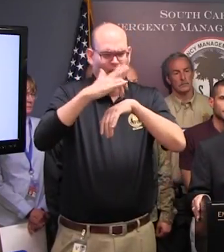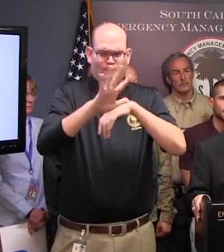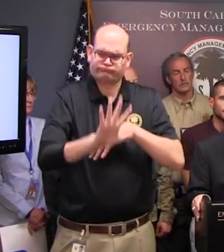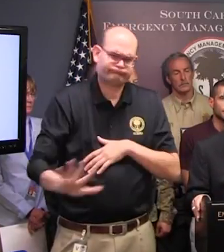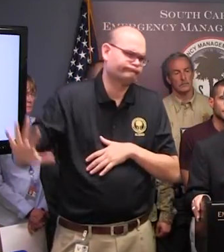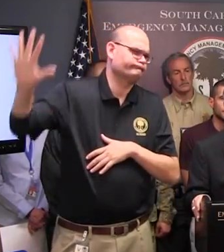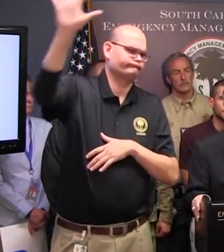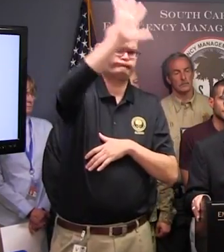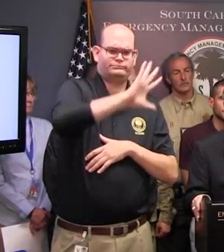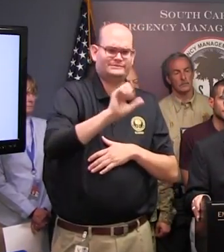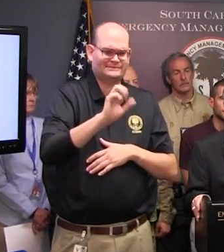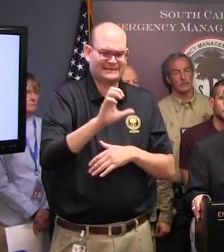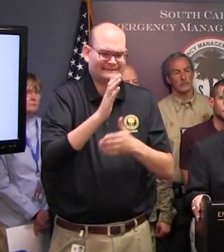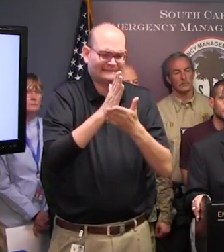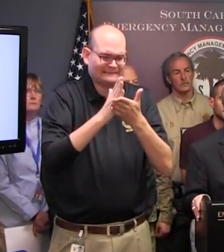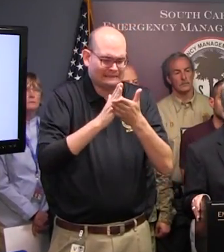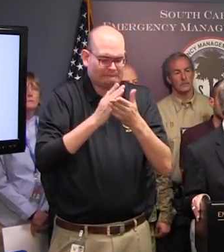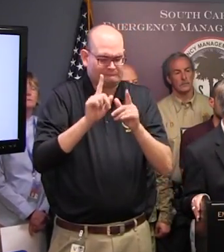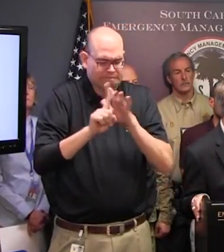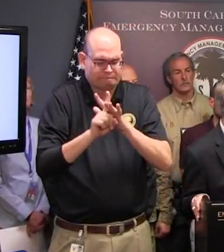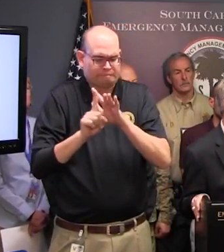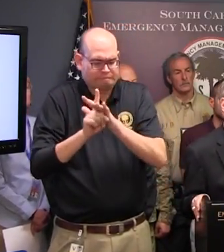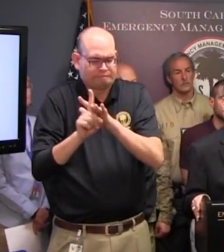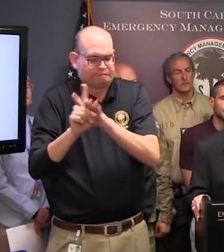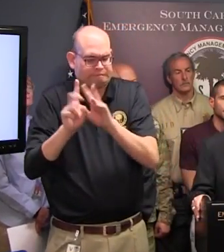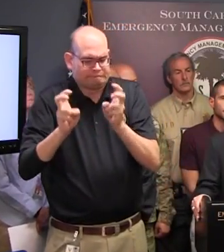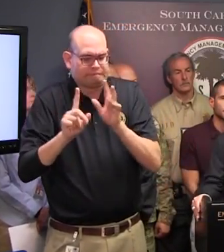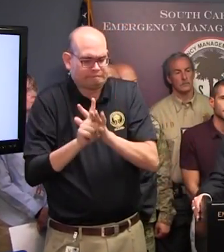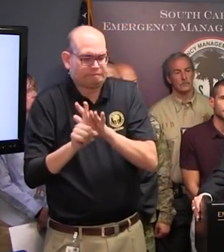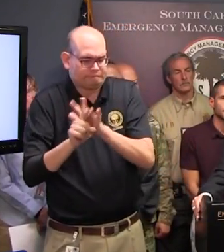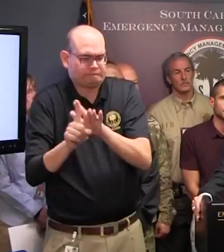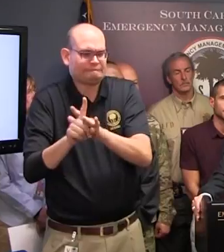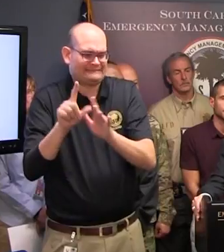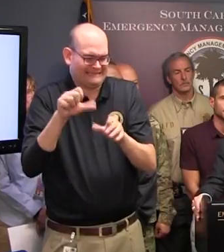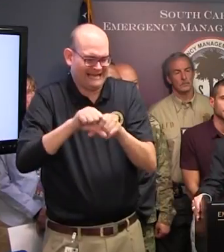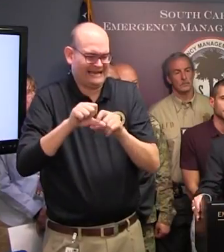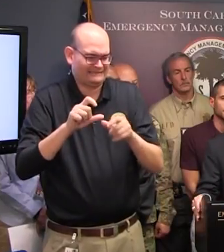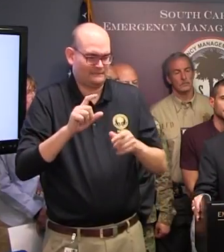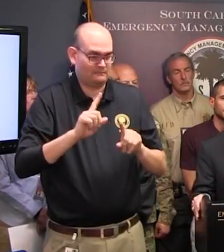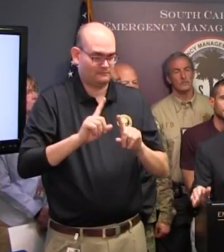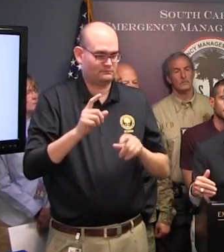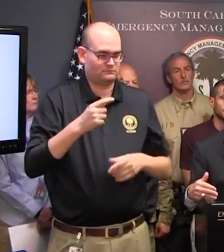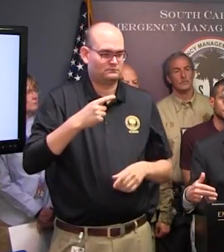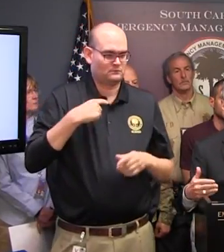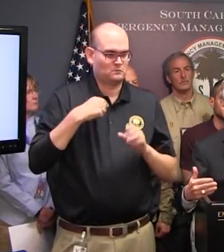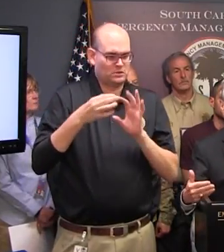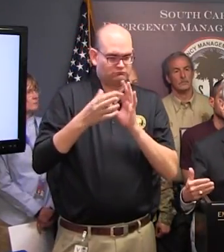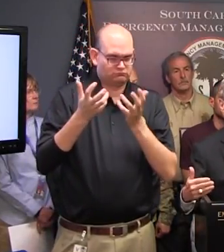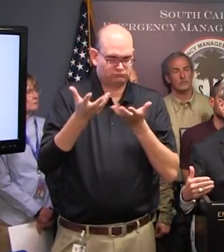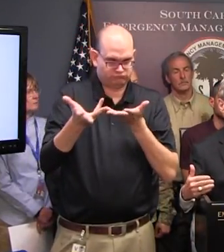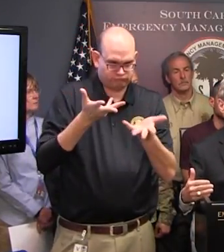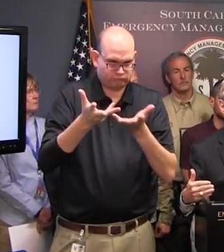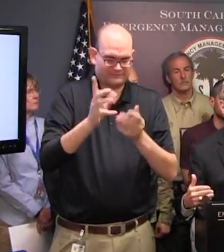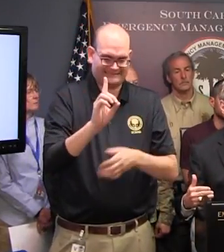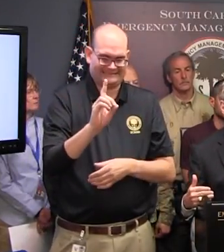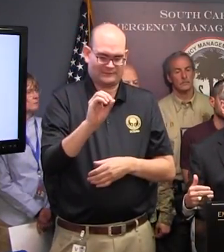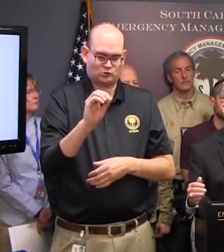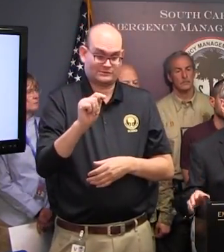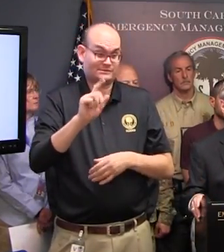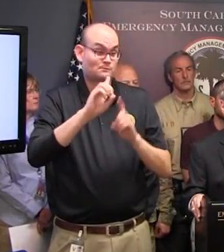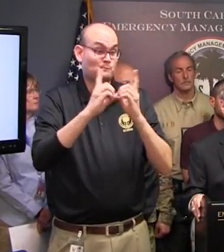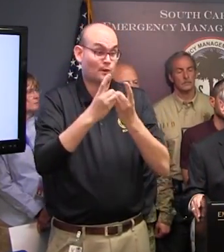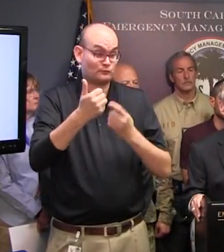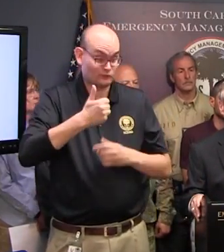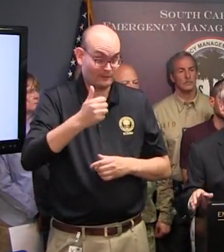with deliveries. We have coordinated now with DOT and Department of Public Safety so that if there's a delivery